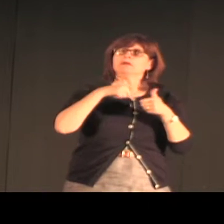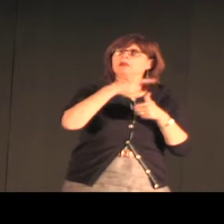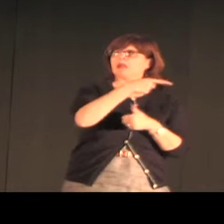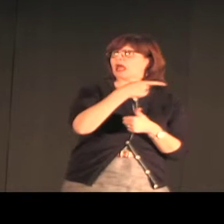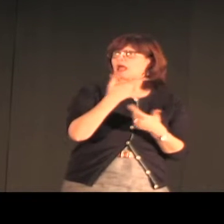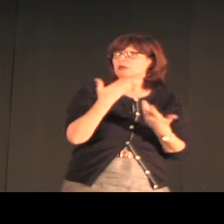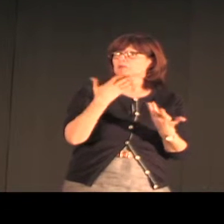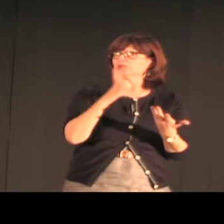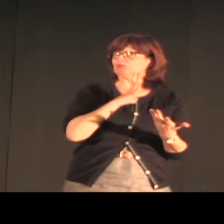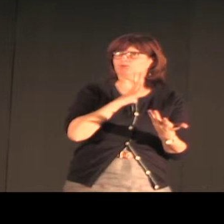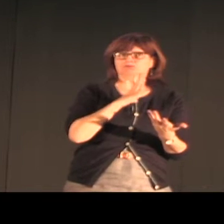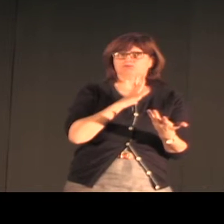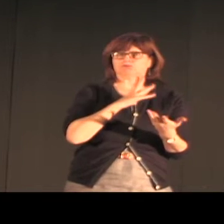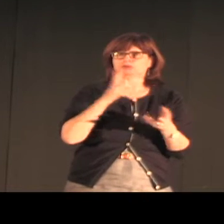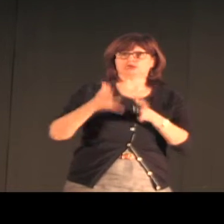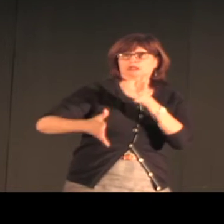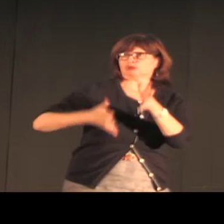wonderful to see.